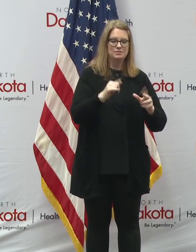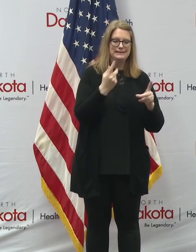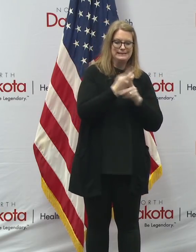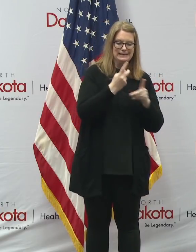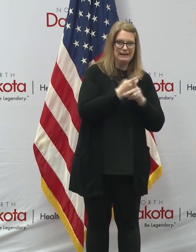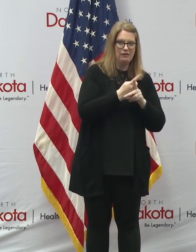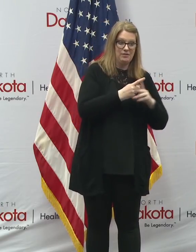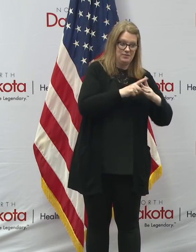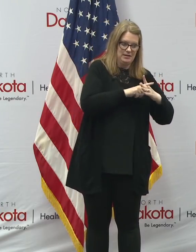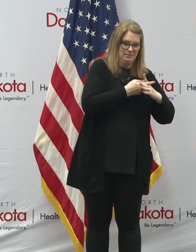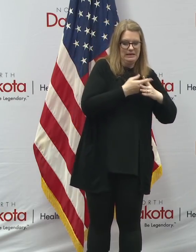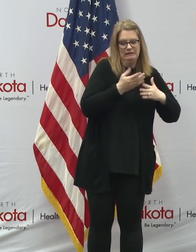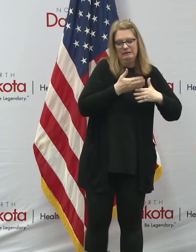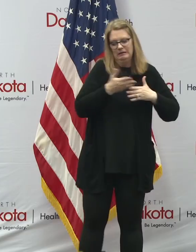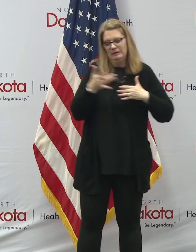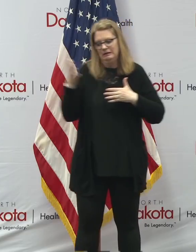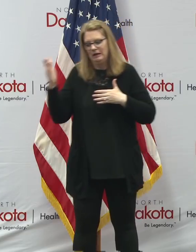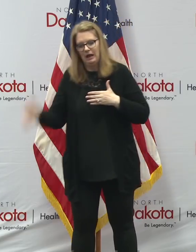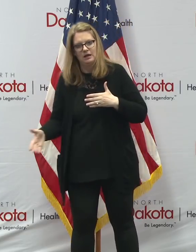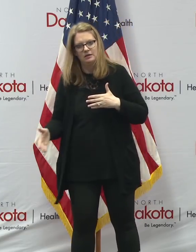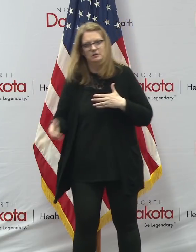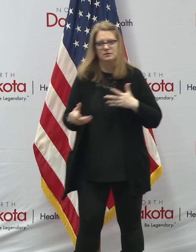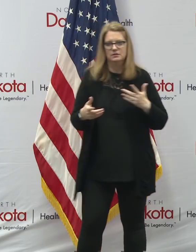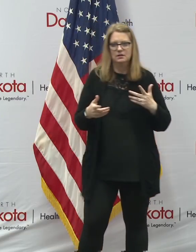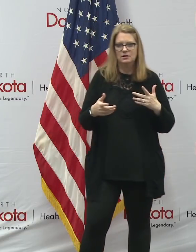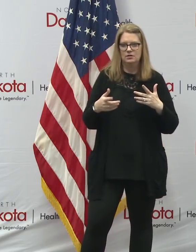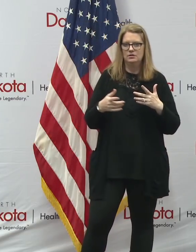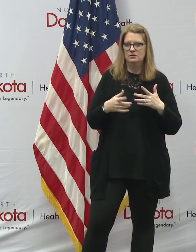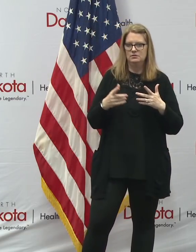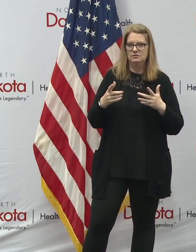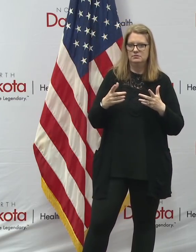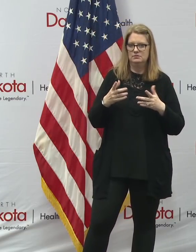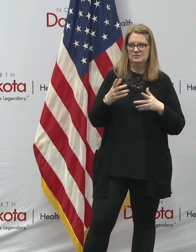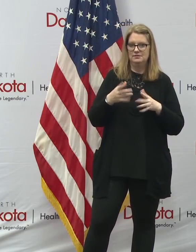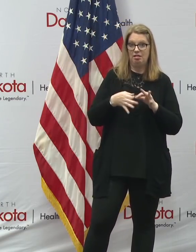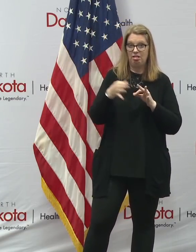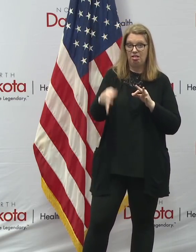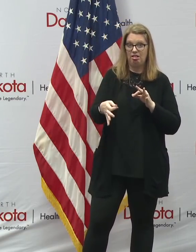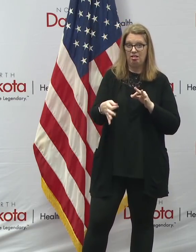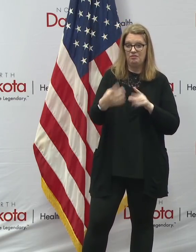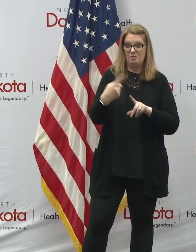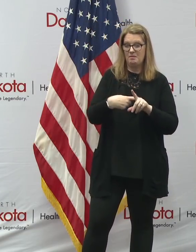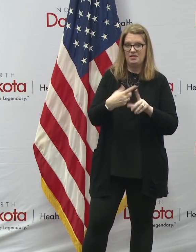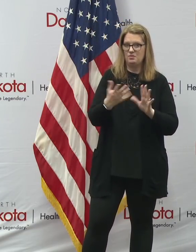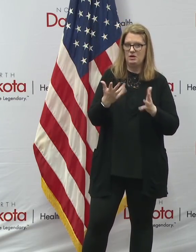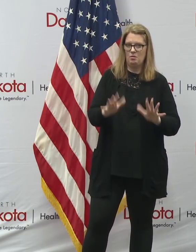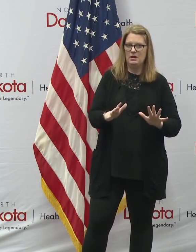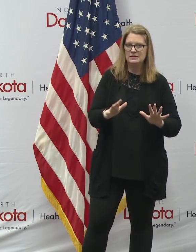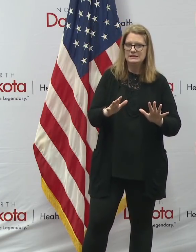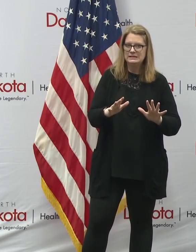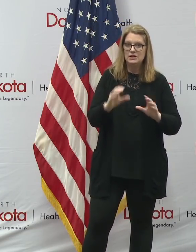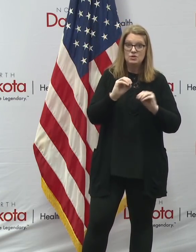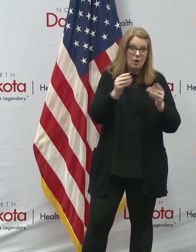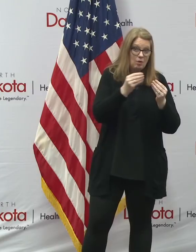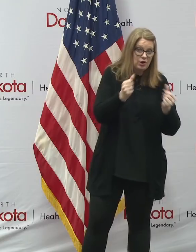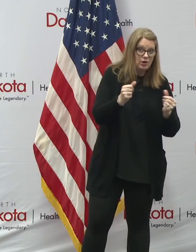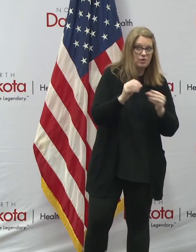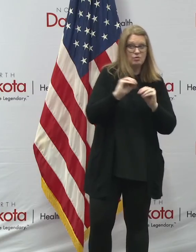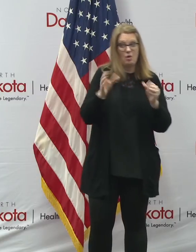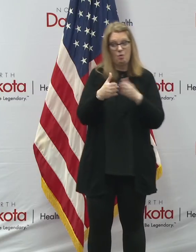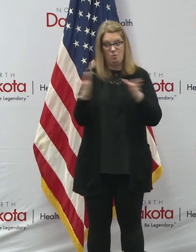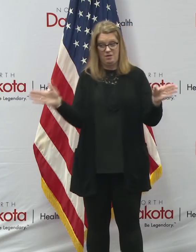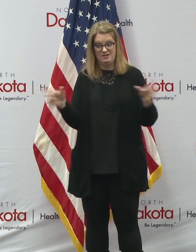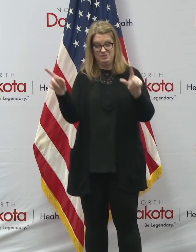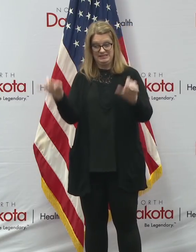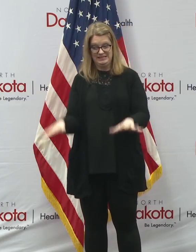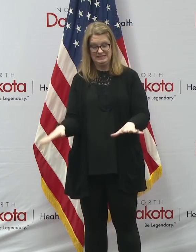don't just want to defer a crisis for a month. And so without a cure and without widespread testing, there's a lot of unknowns. And I would say